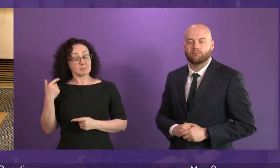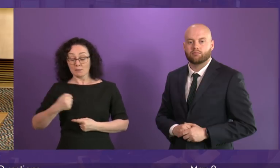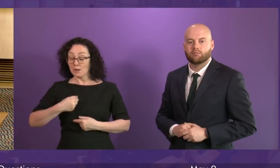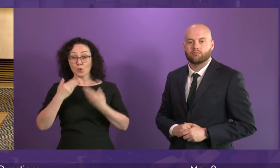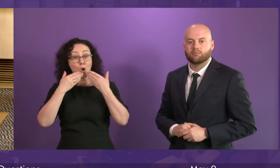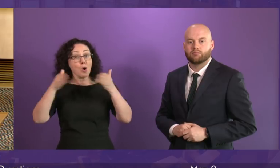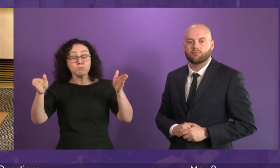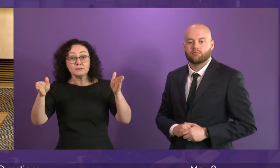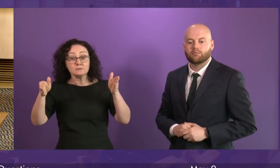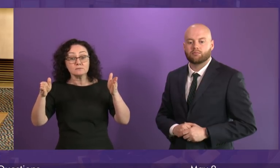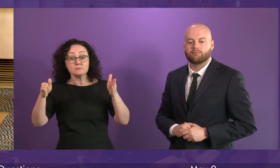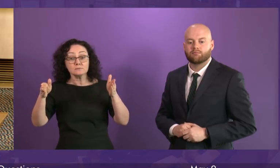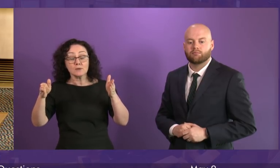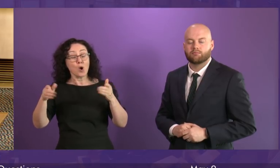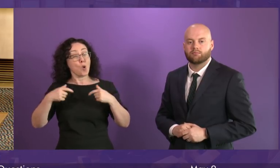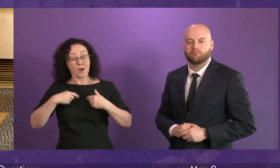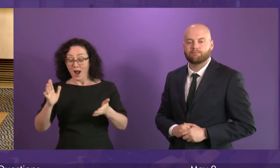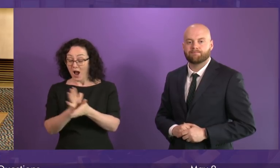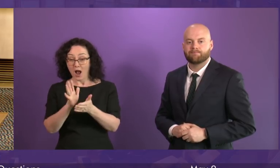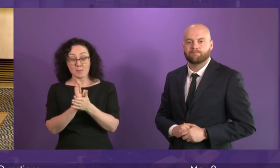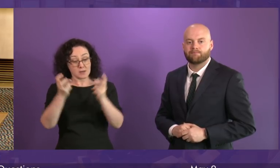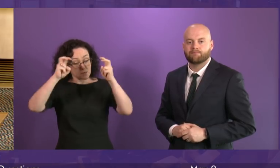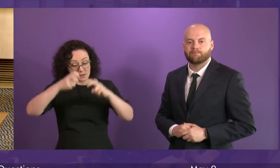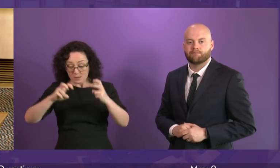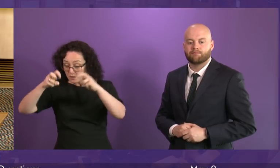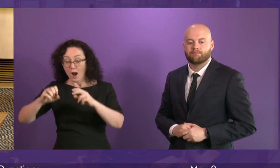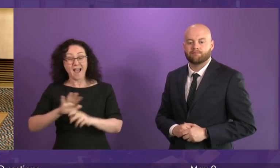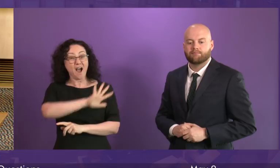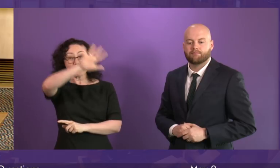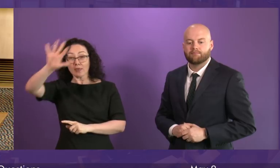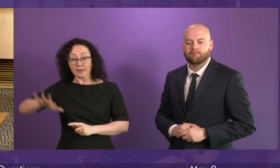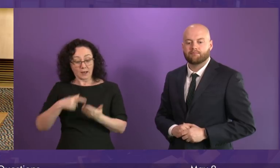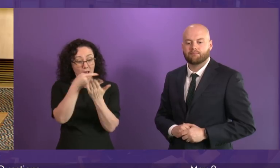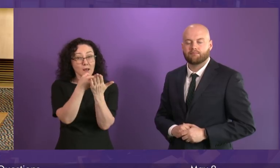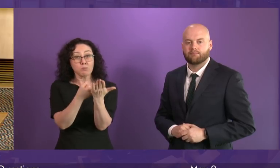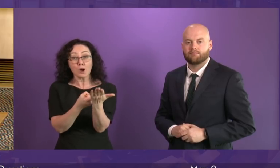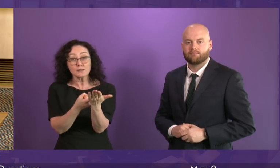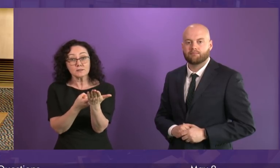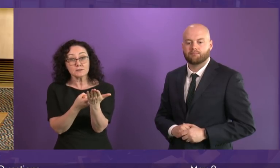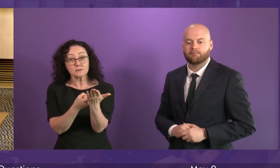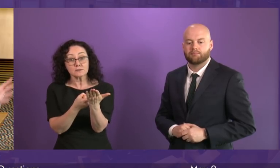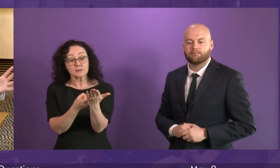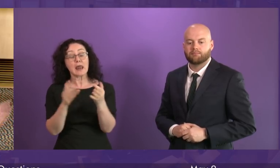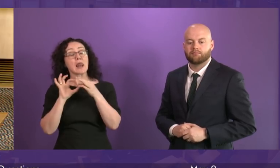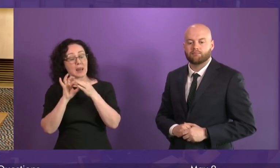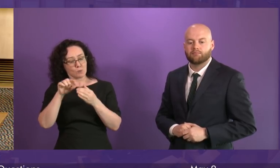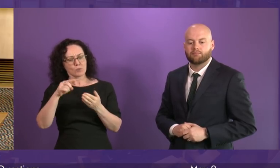to look at all of our policies across all areas of Scottish Government responsibility through that new lens of climate change. So whether it's the policy